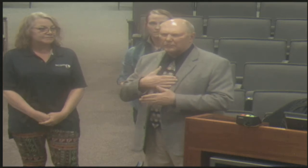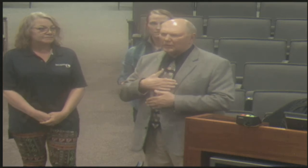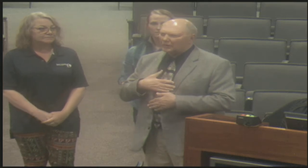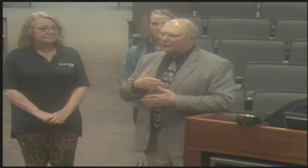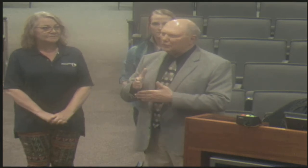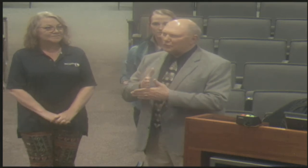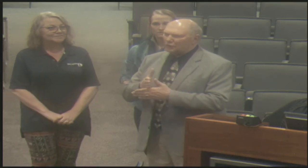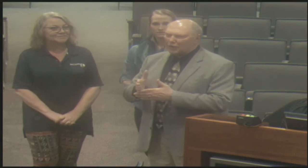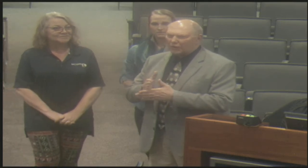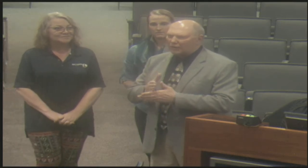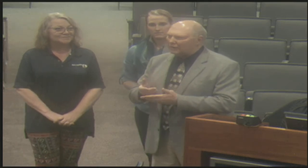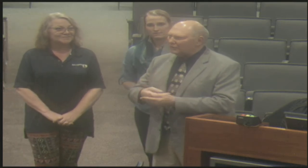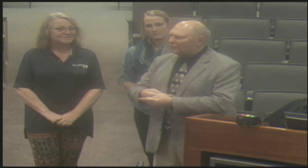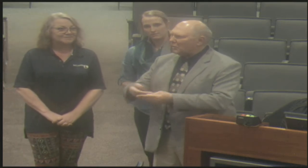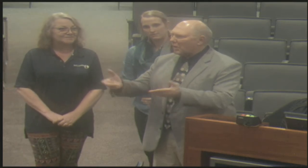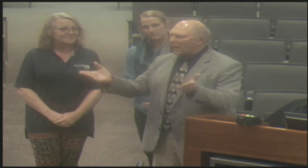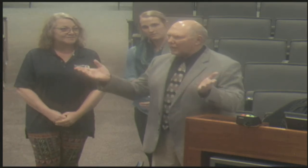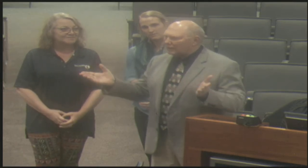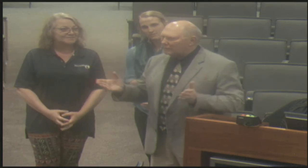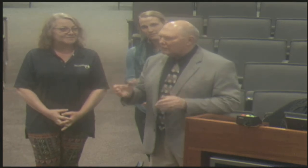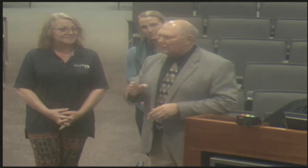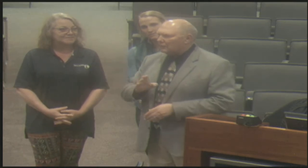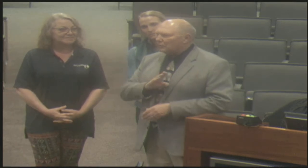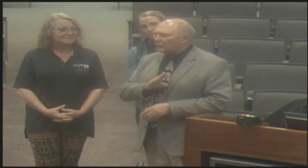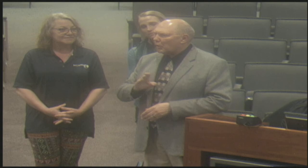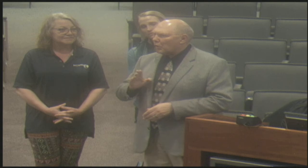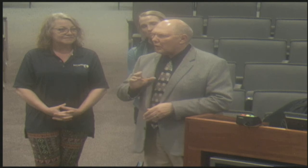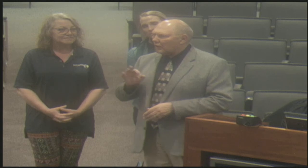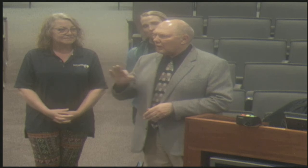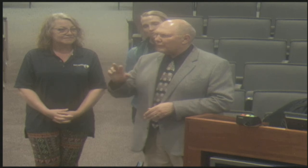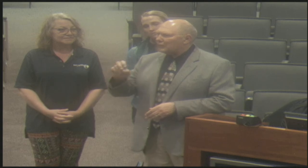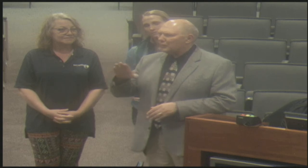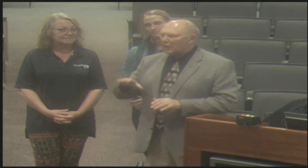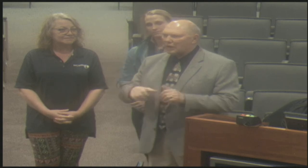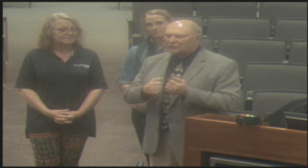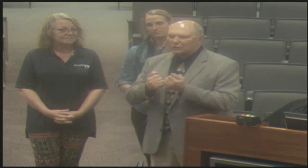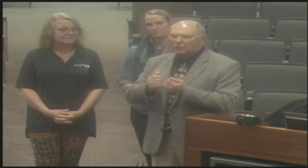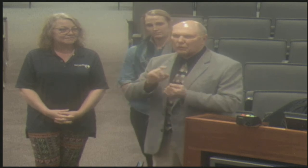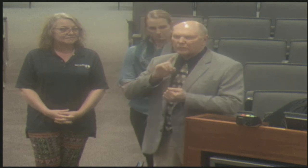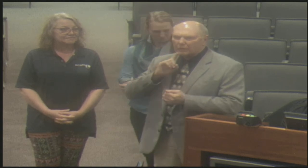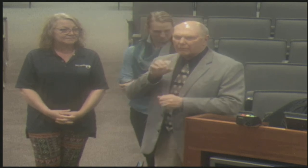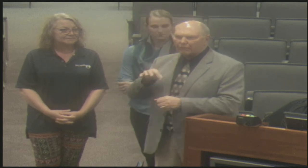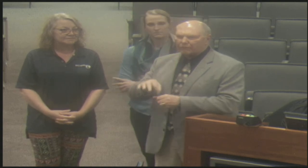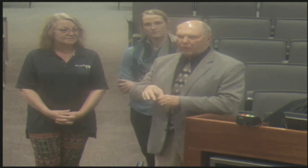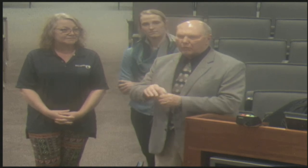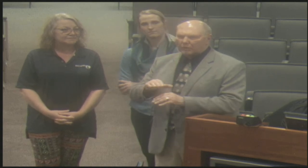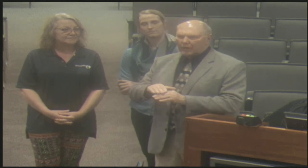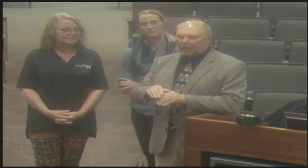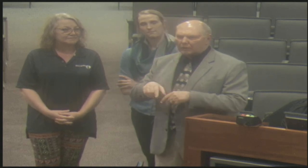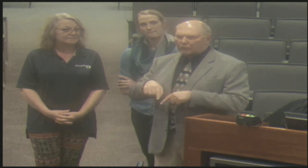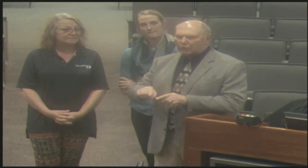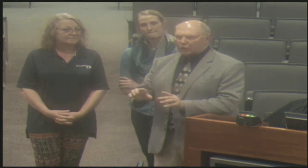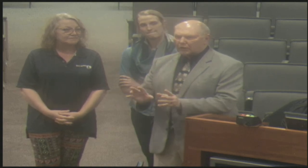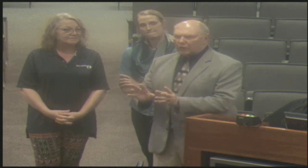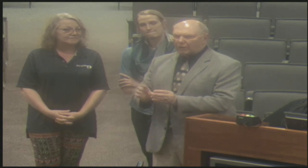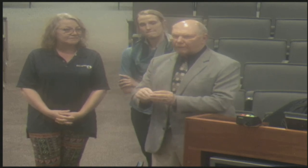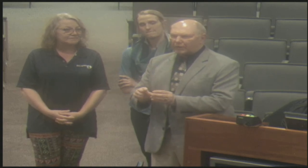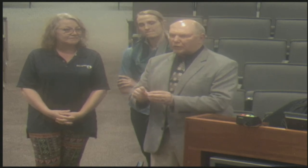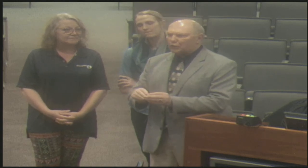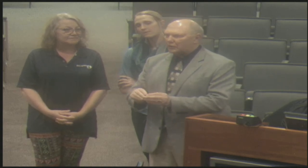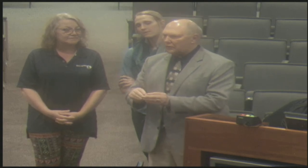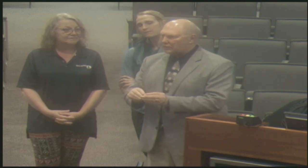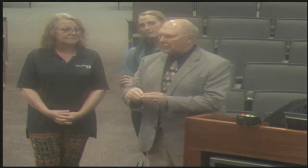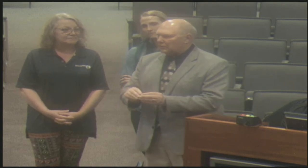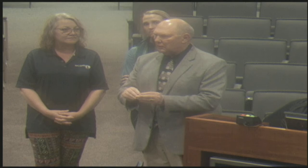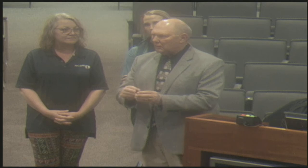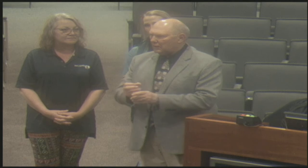Yes, absolutely. Please, by all means, share them widely. Um, then the, the board for